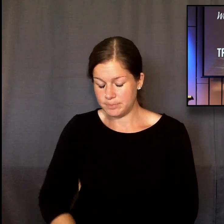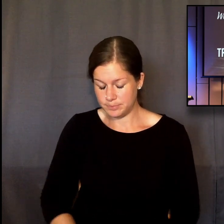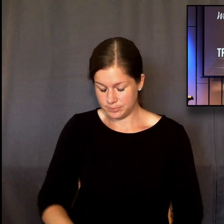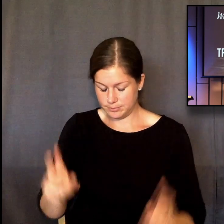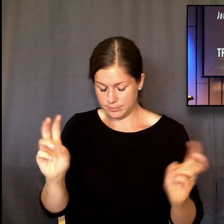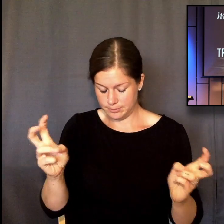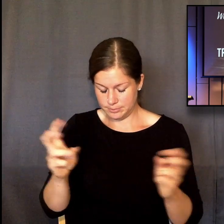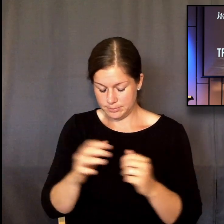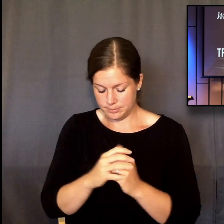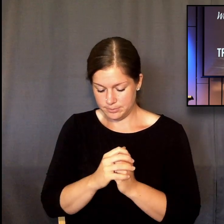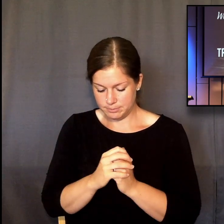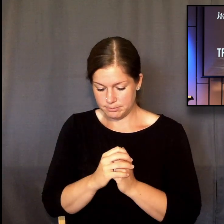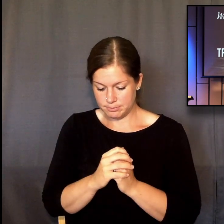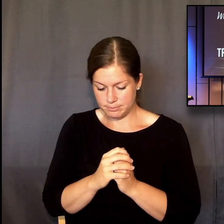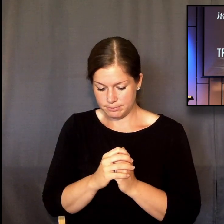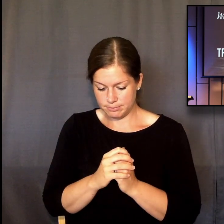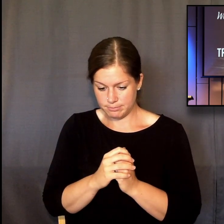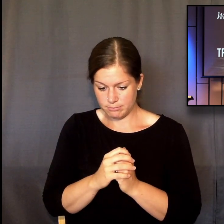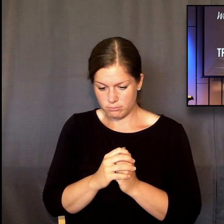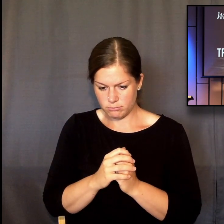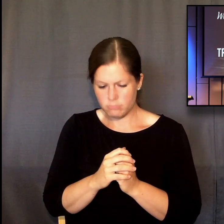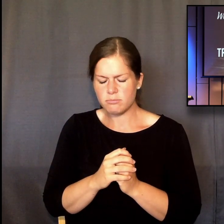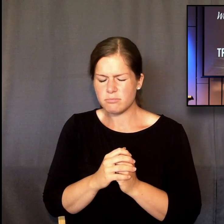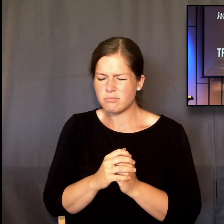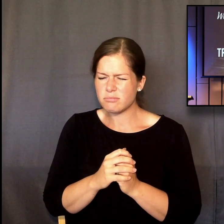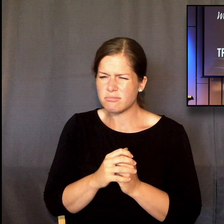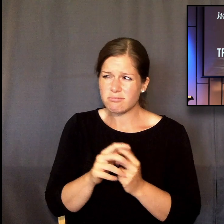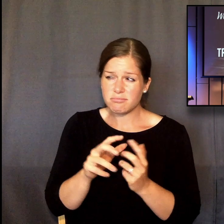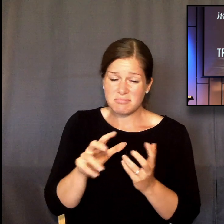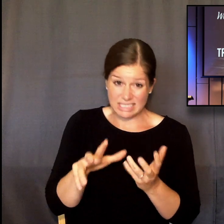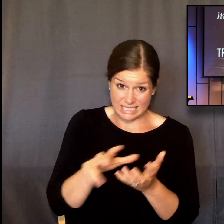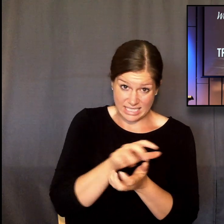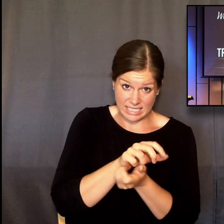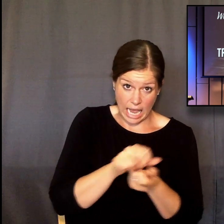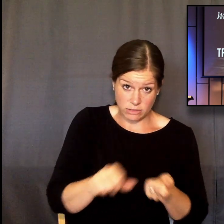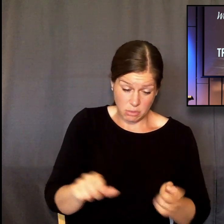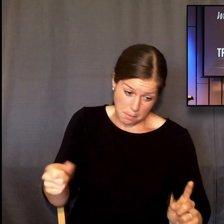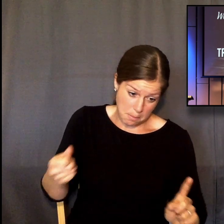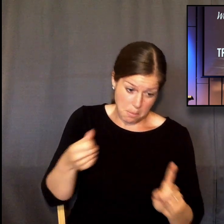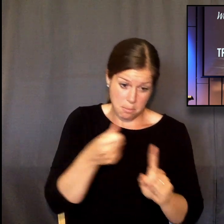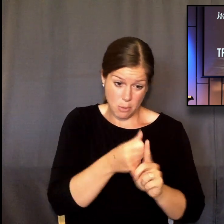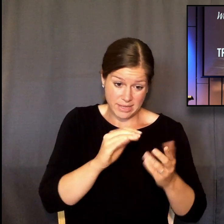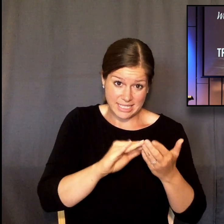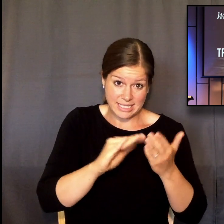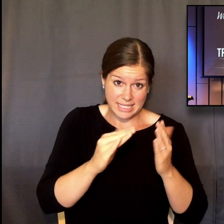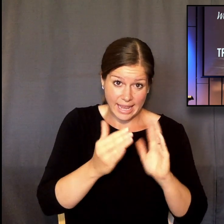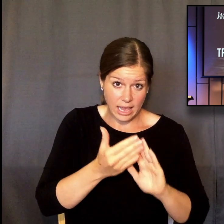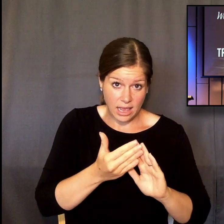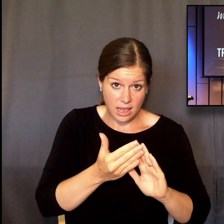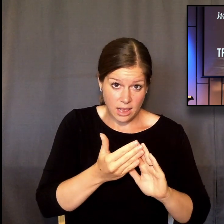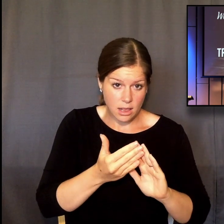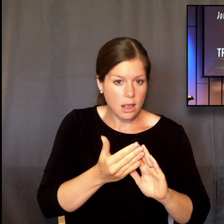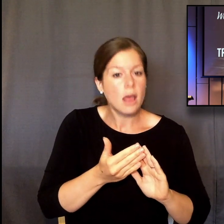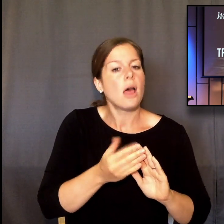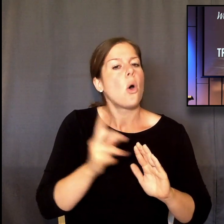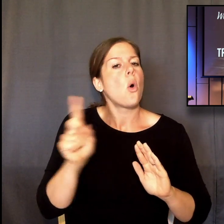to the text. Quote, does disaster come to a city unless the Lord